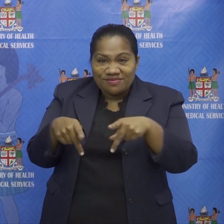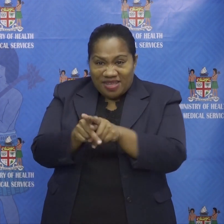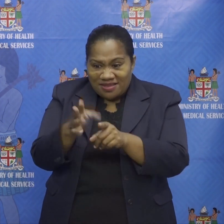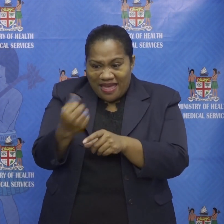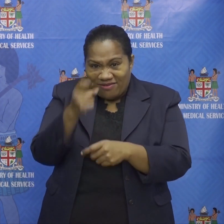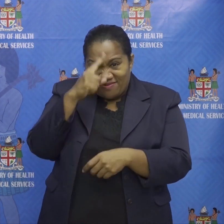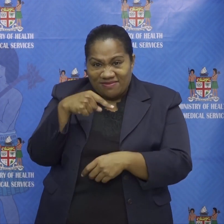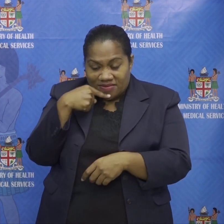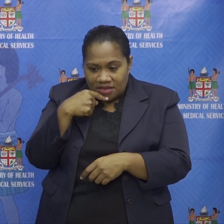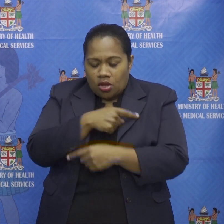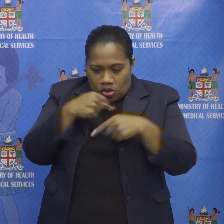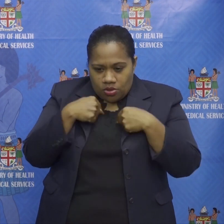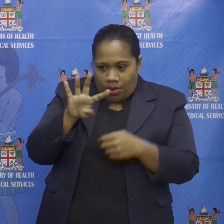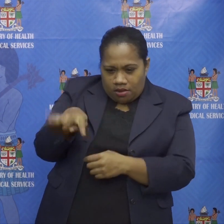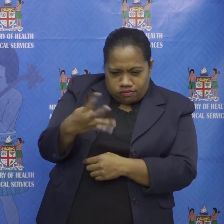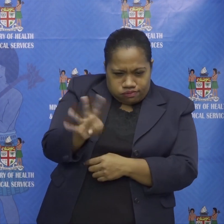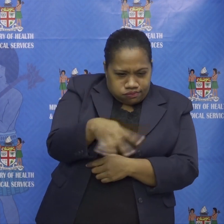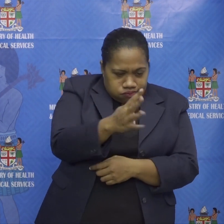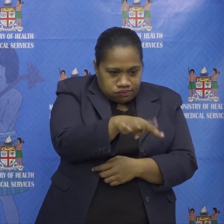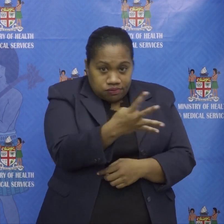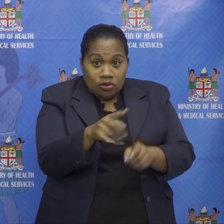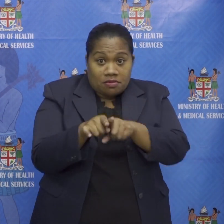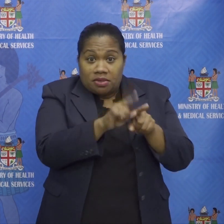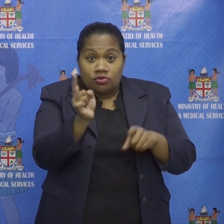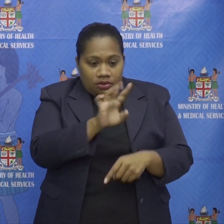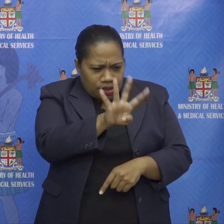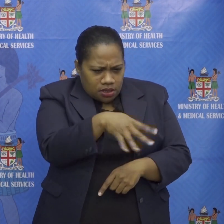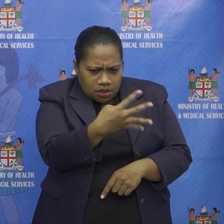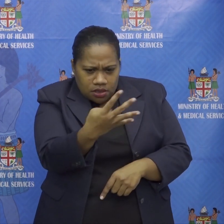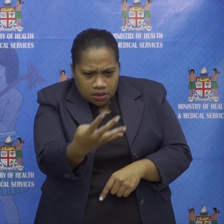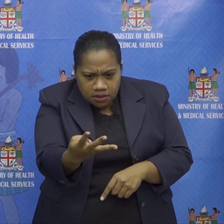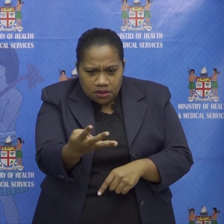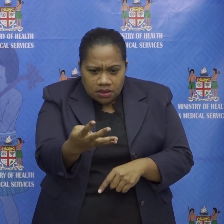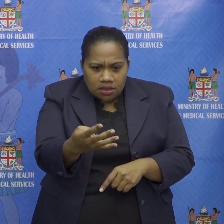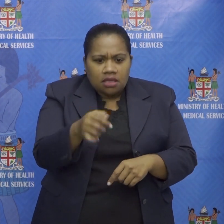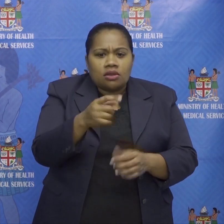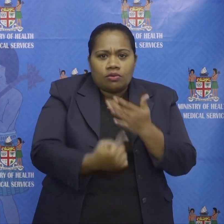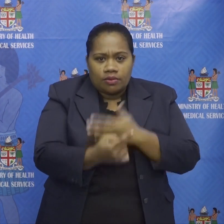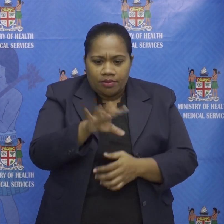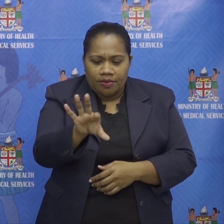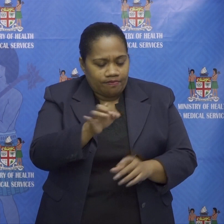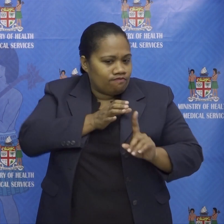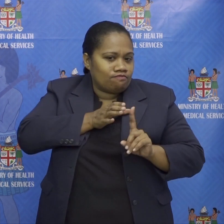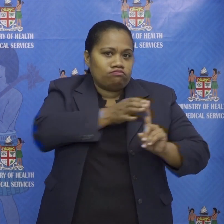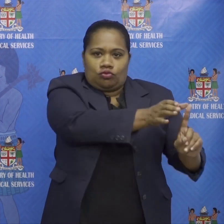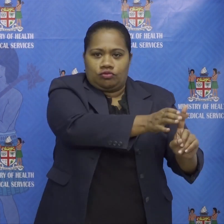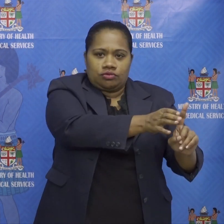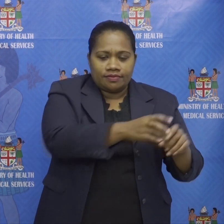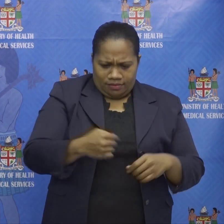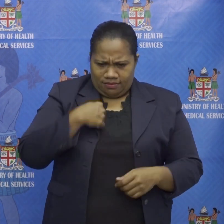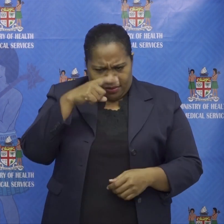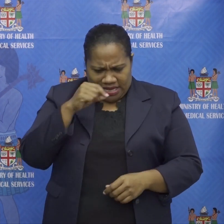we trace and isolate I can stand here every day and update you